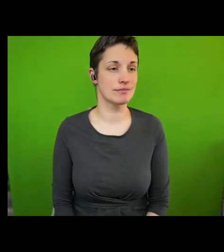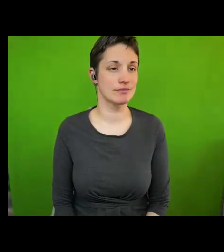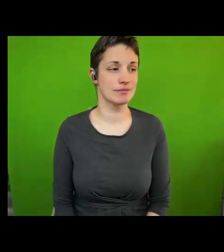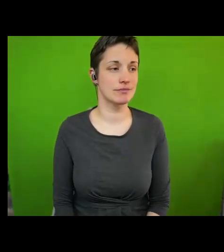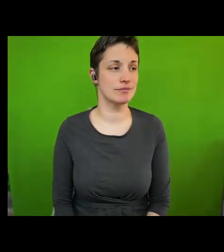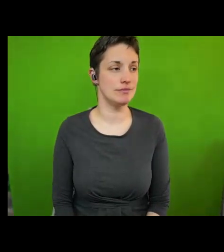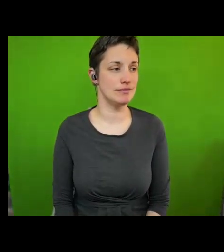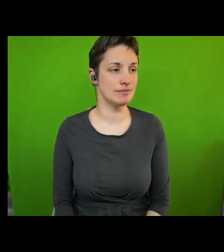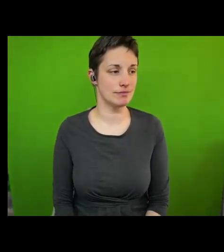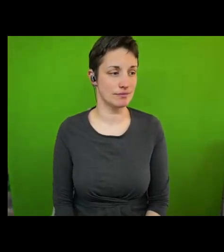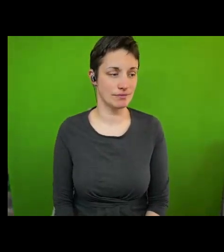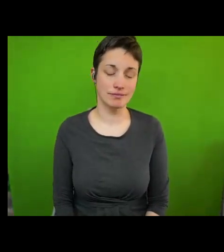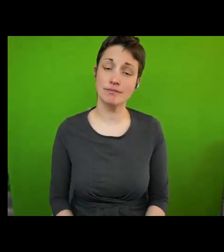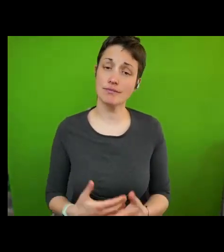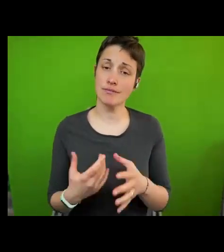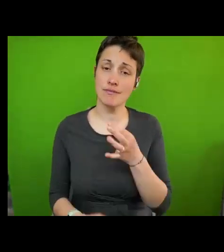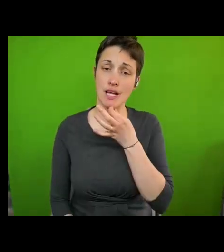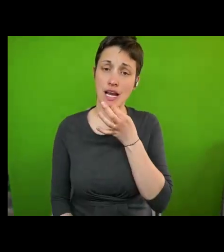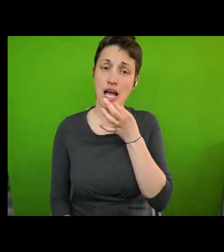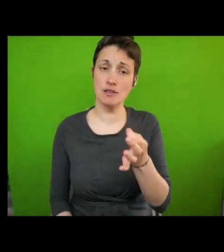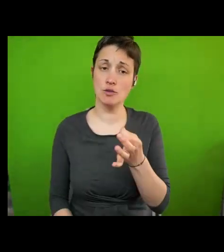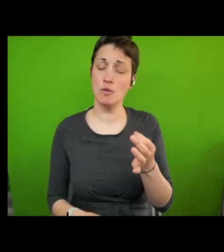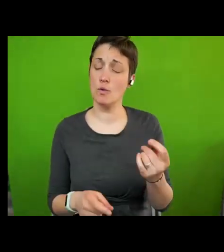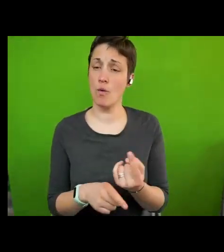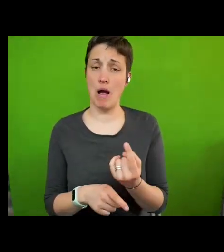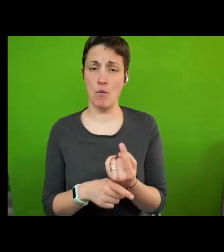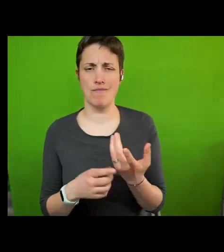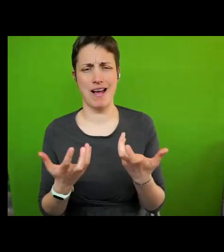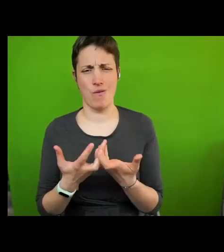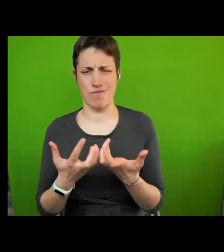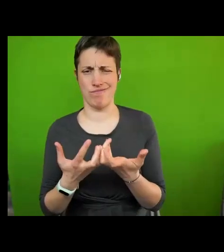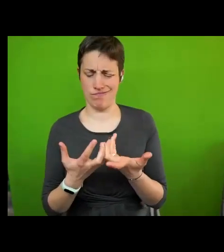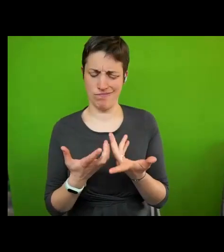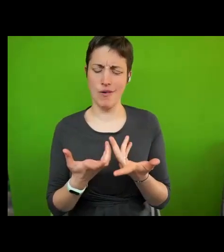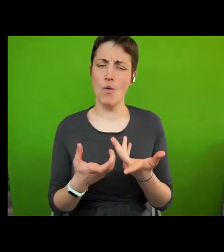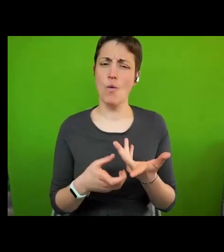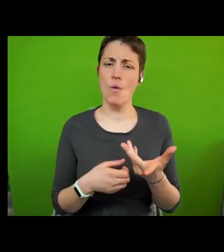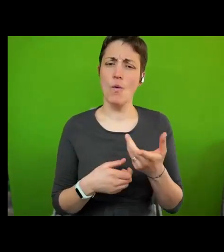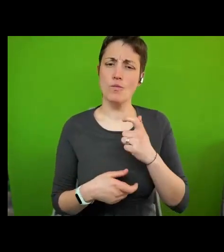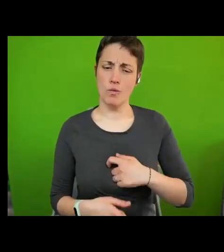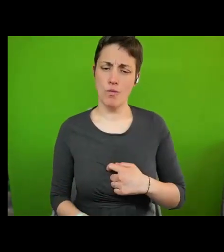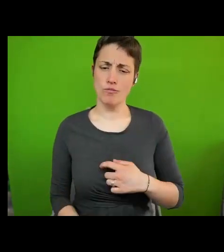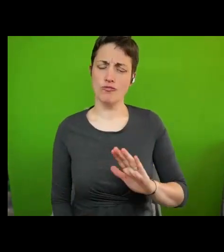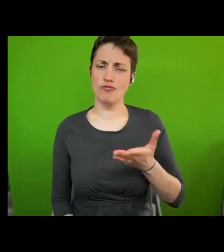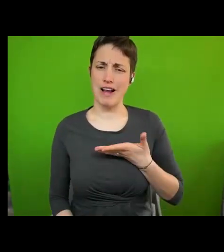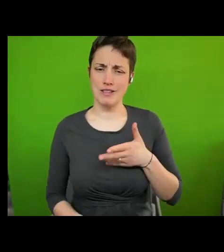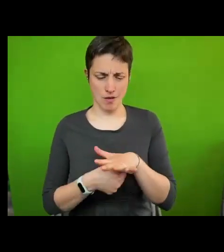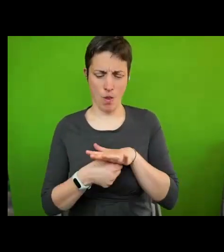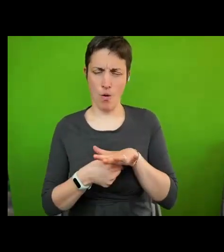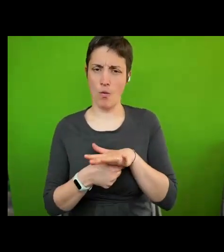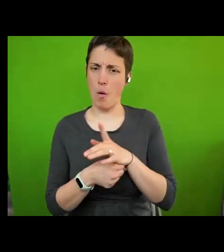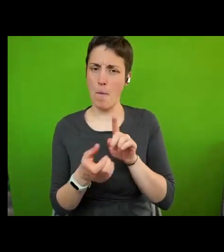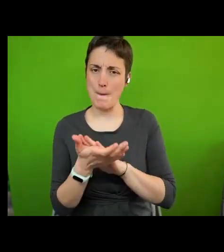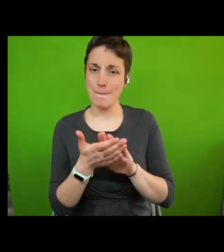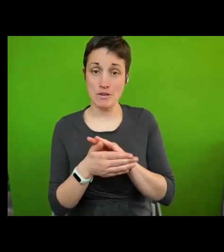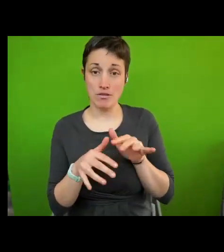But I've been invited to speak to you on how human rights go local more broadly and what it means to mobilize the potential